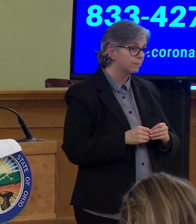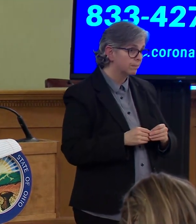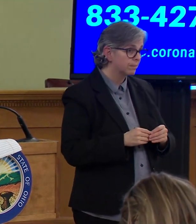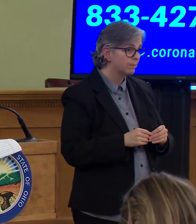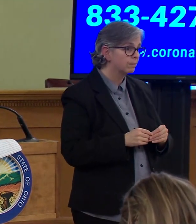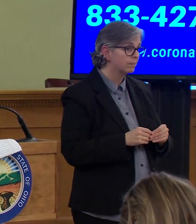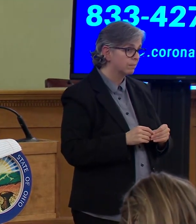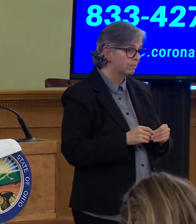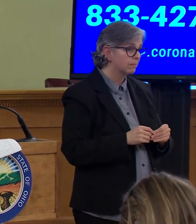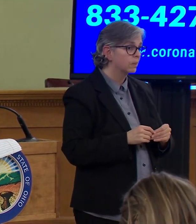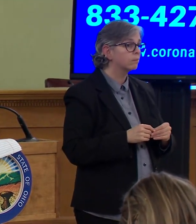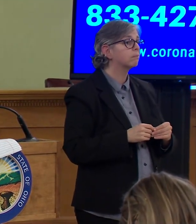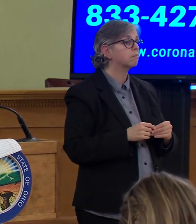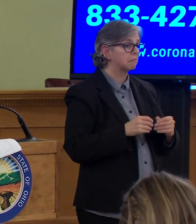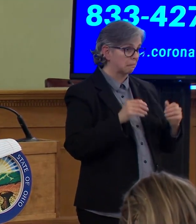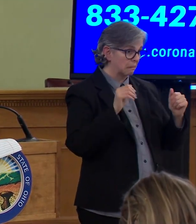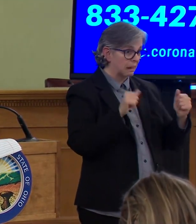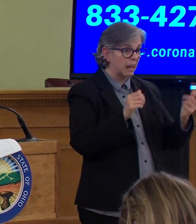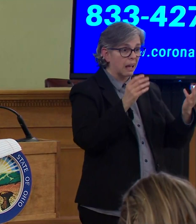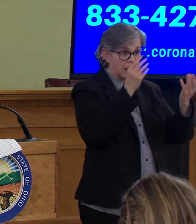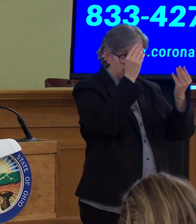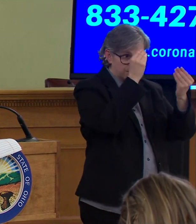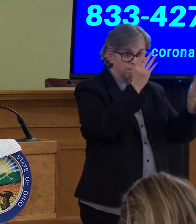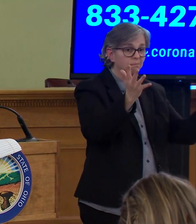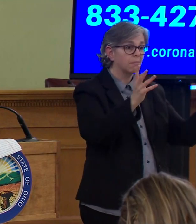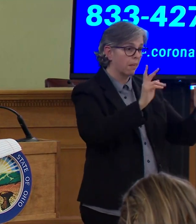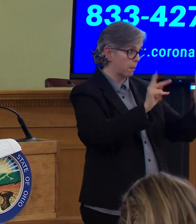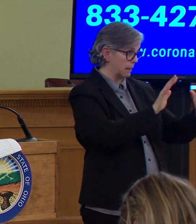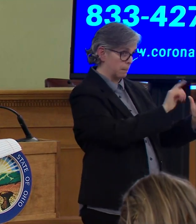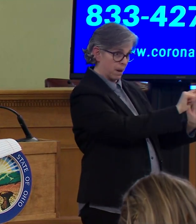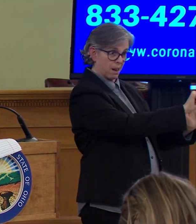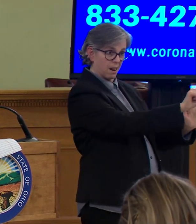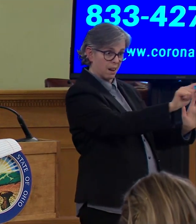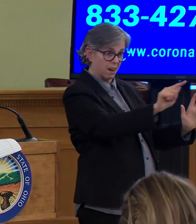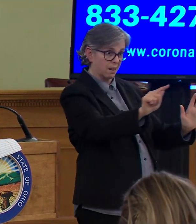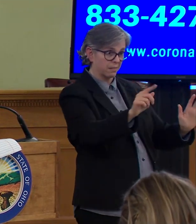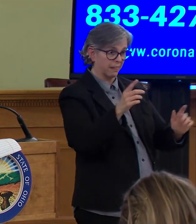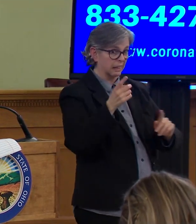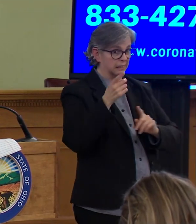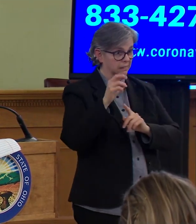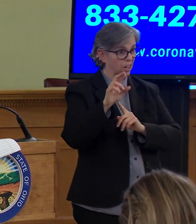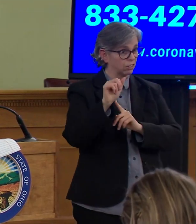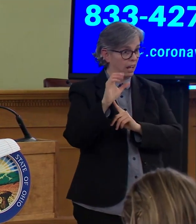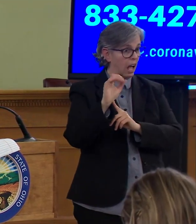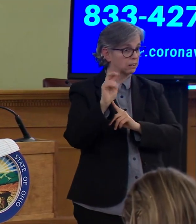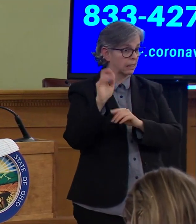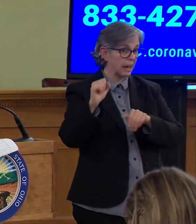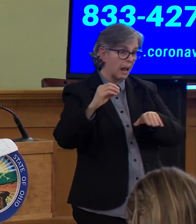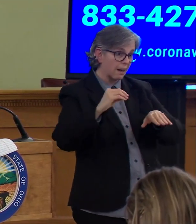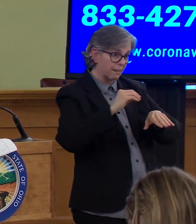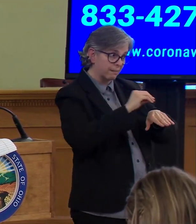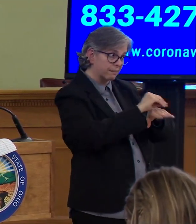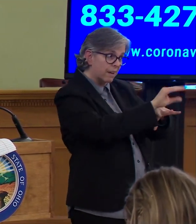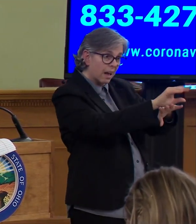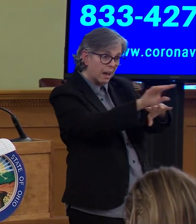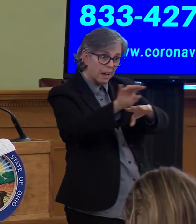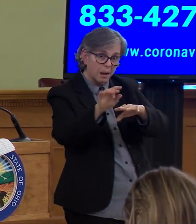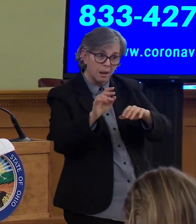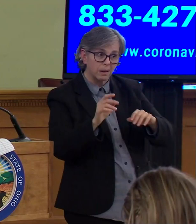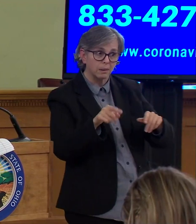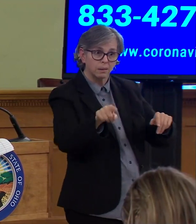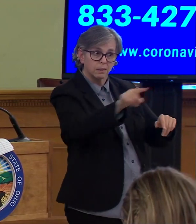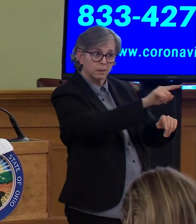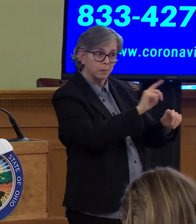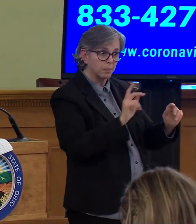as Dr. Atkin will be saying in a few moments, that they really, really need to stay home.